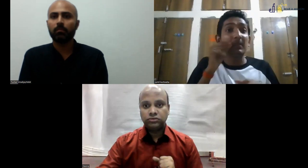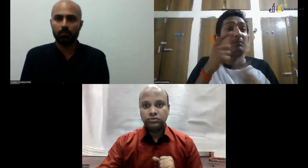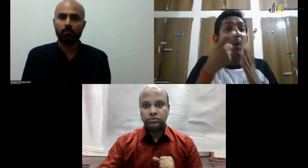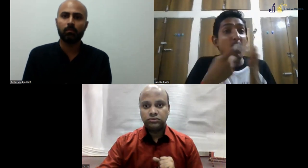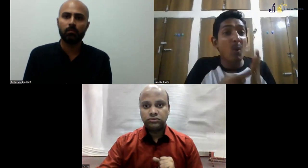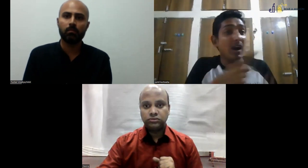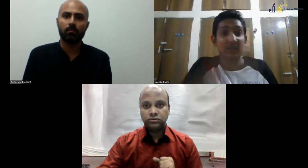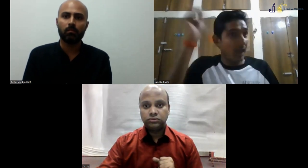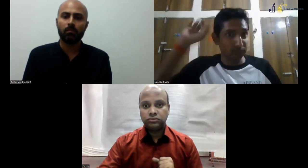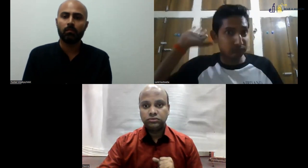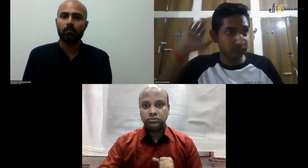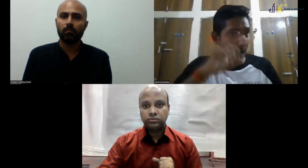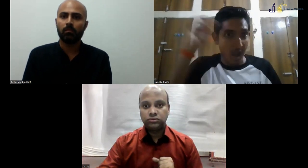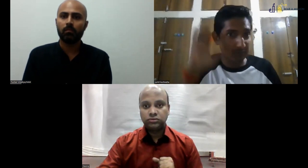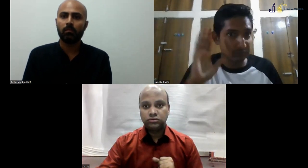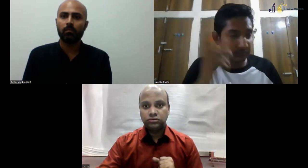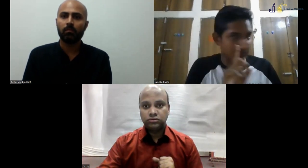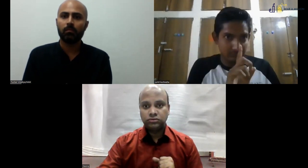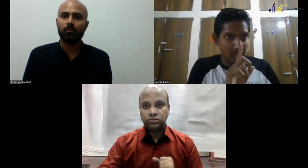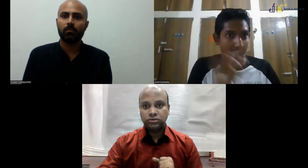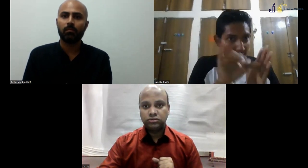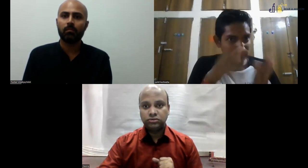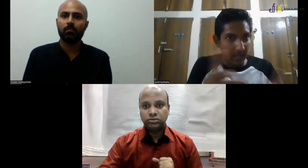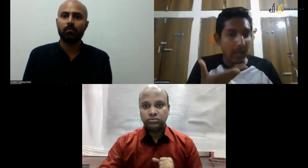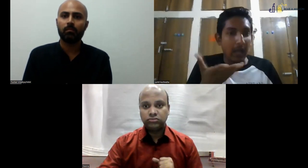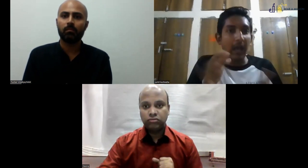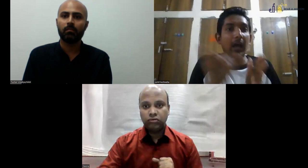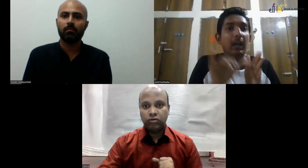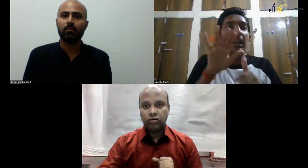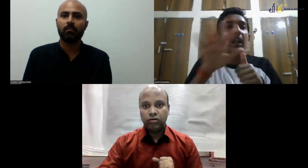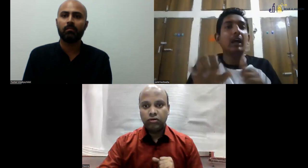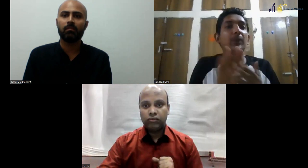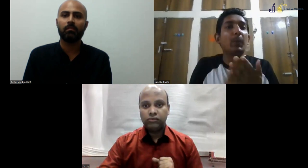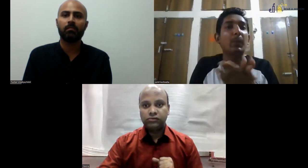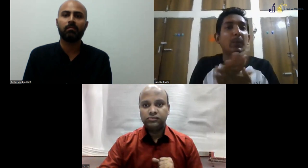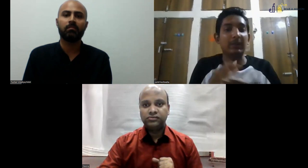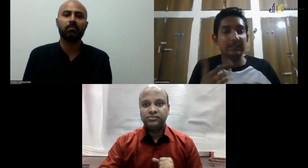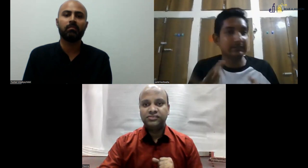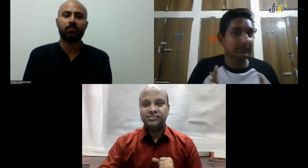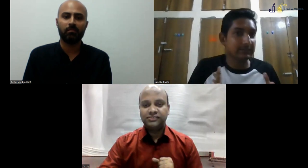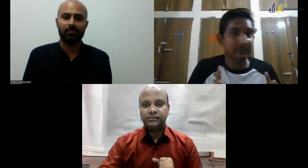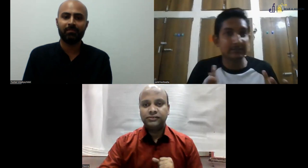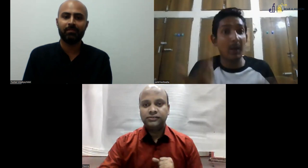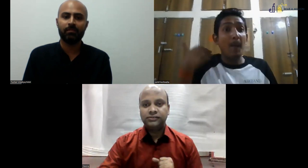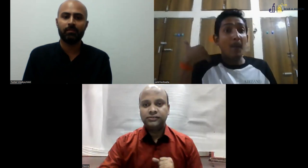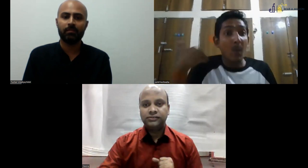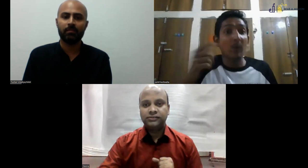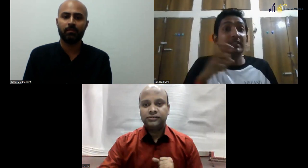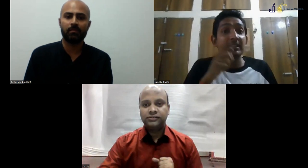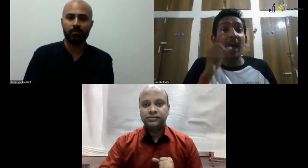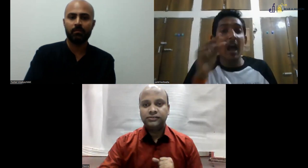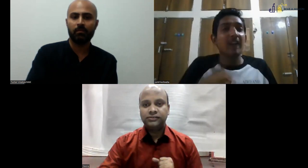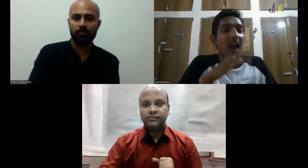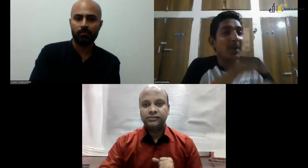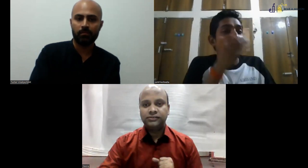around for the materials, they get bored and they don't. And also the parents, not allow them to go outside. on YouTube also, we don't get the